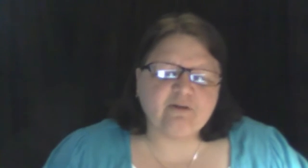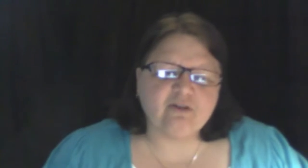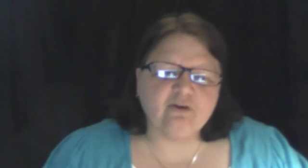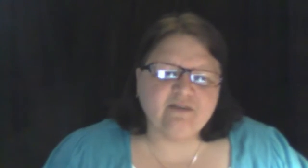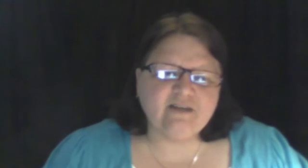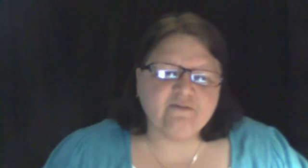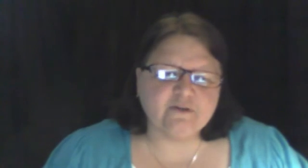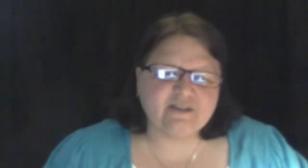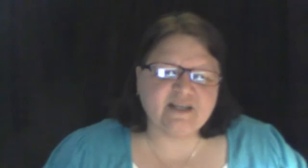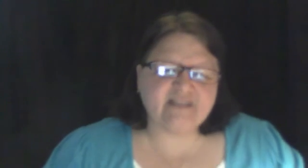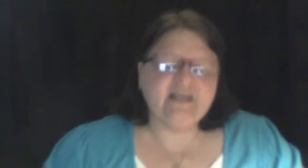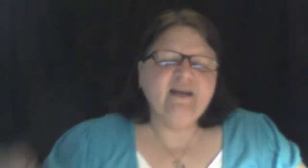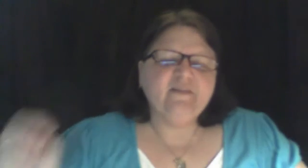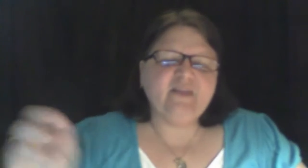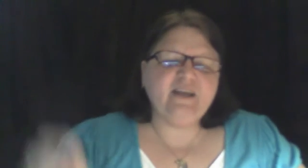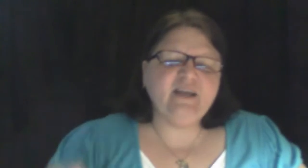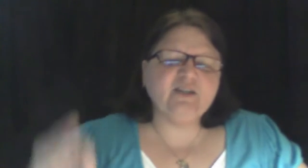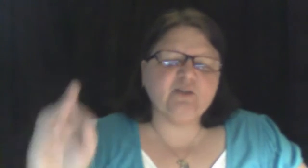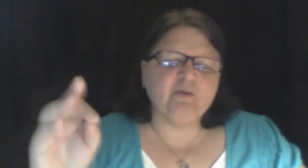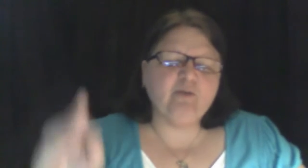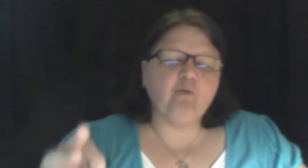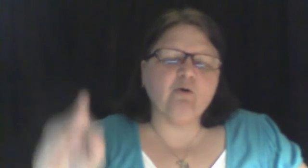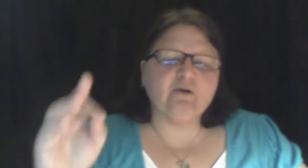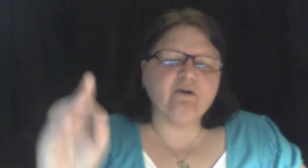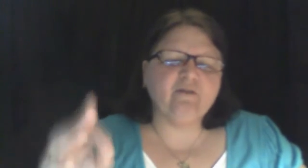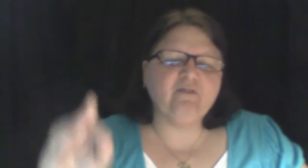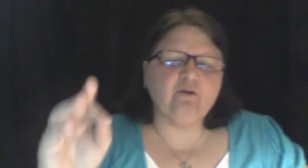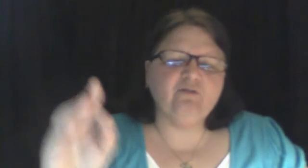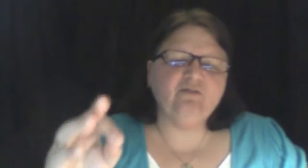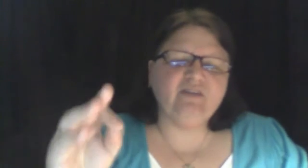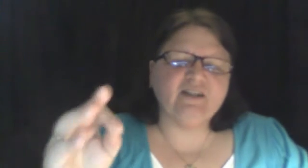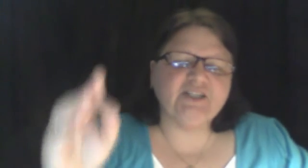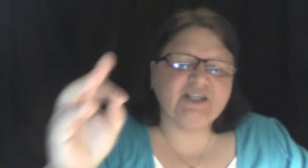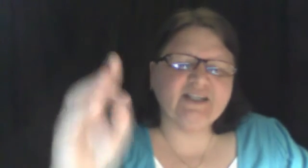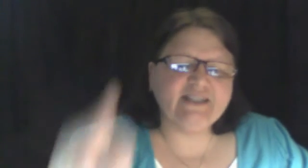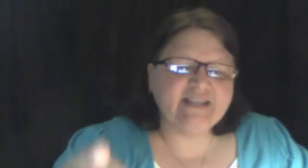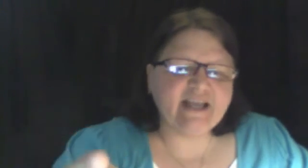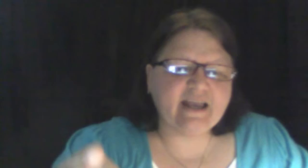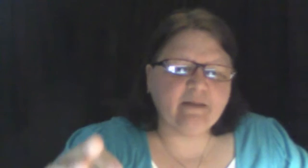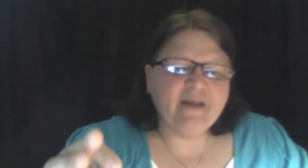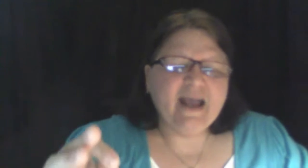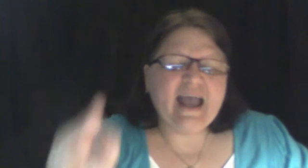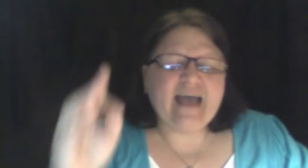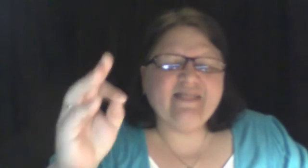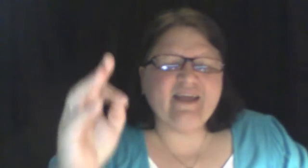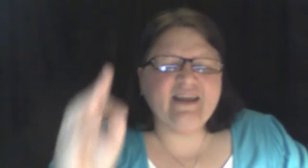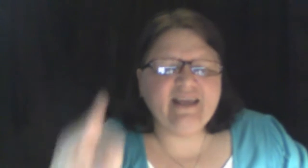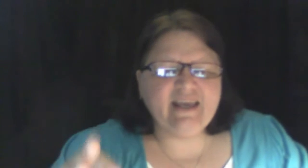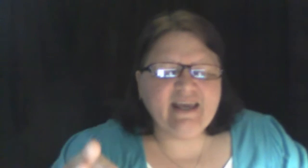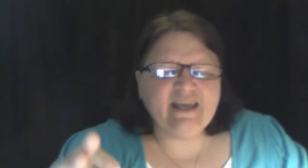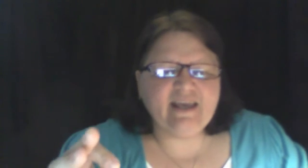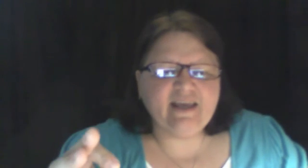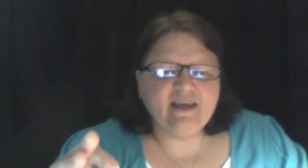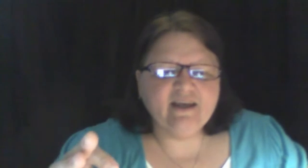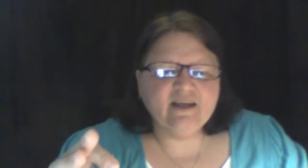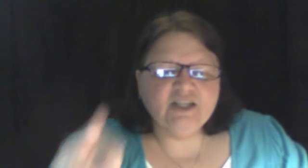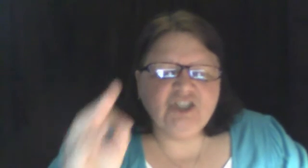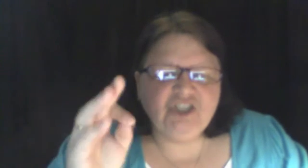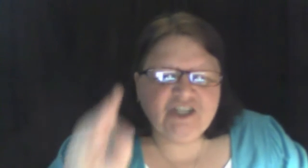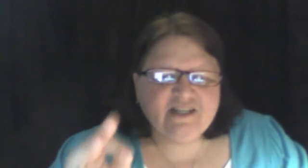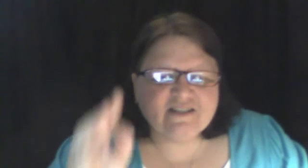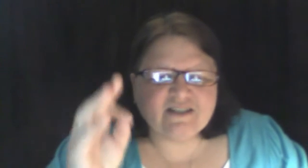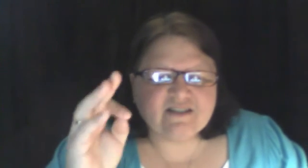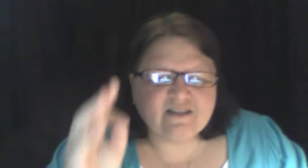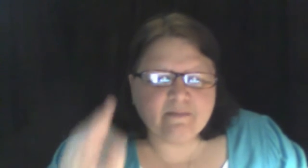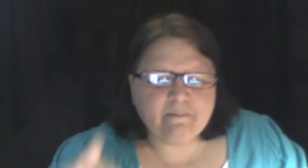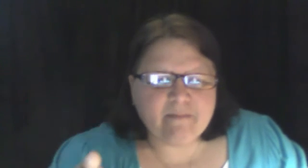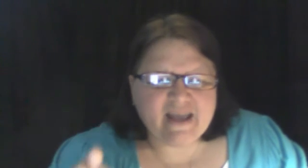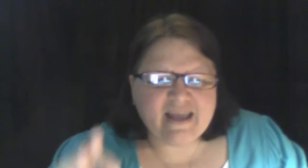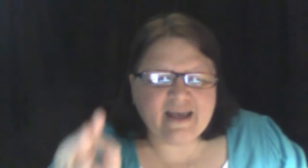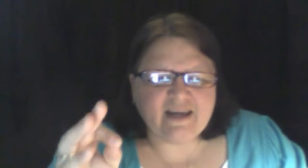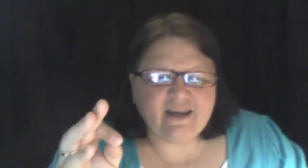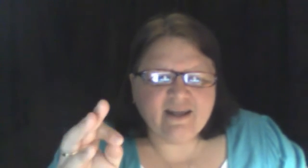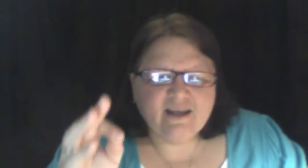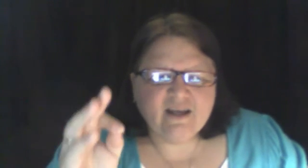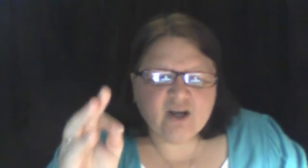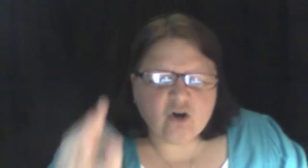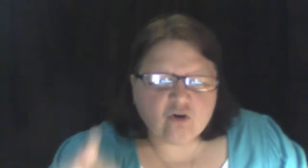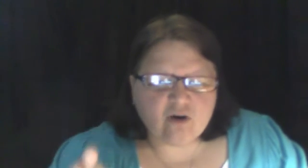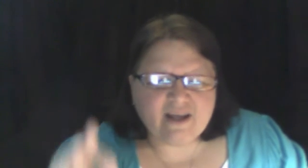13 verse 6 that he is a rewarder of those who diligently seek him and that he, Jesus the man, Christ